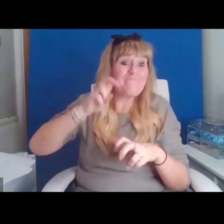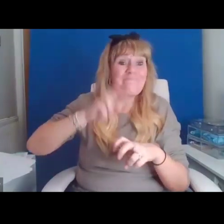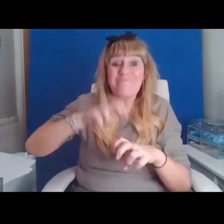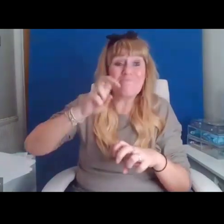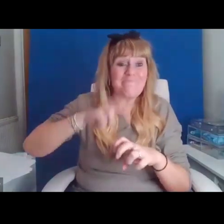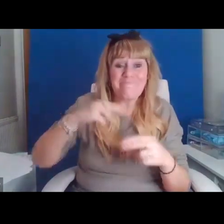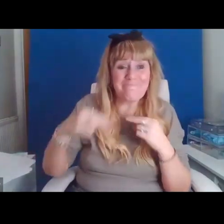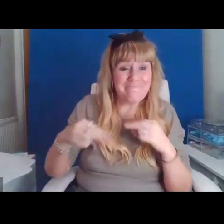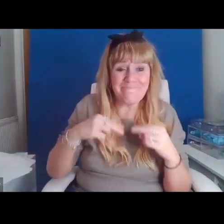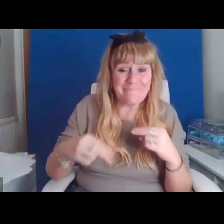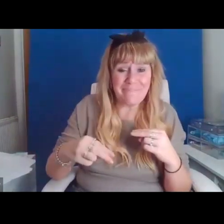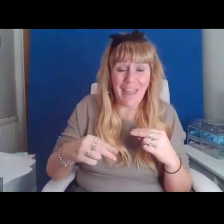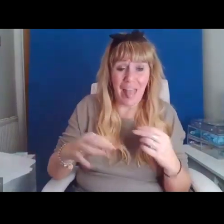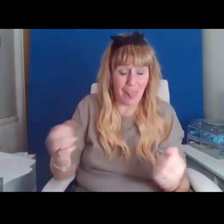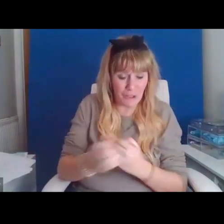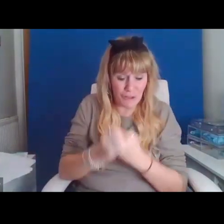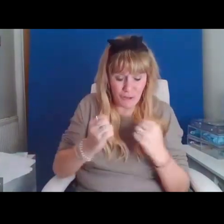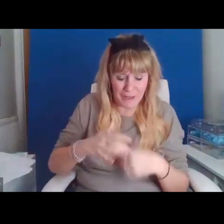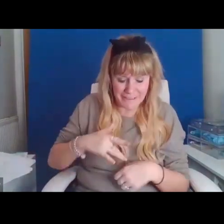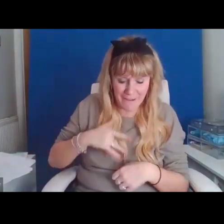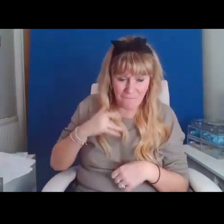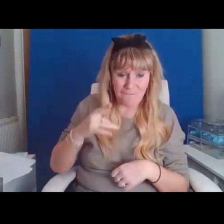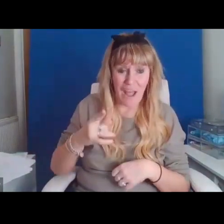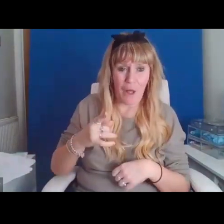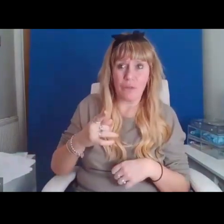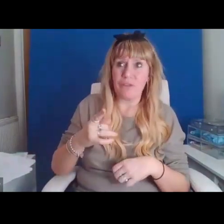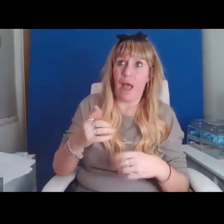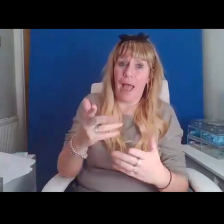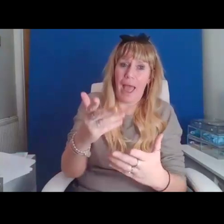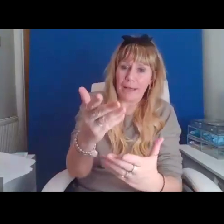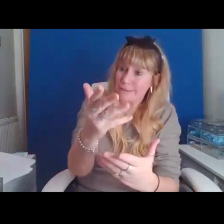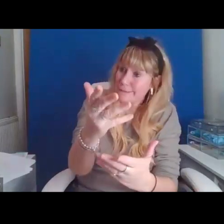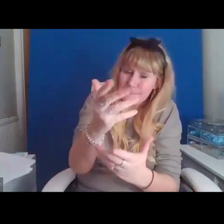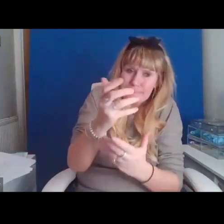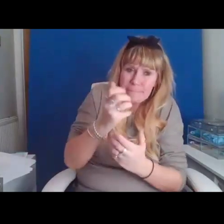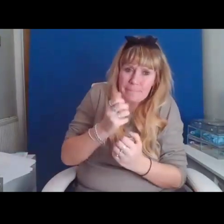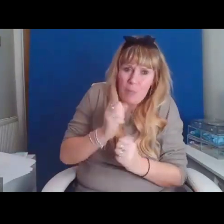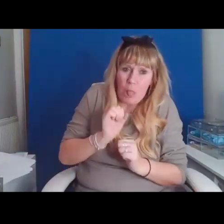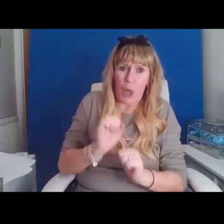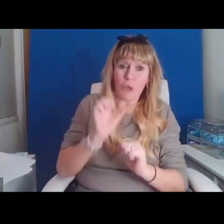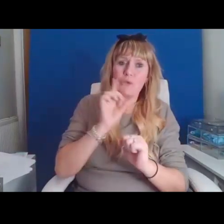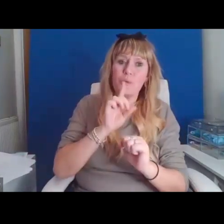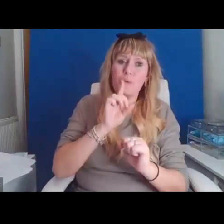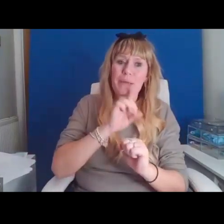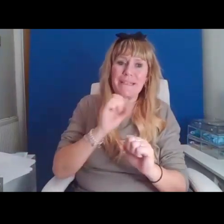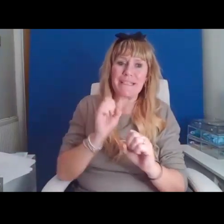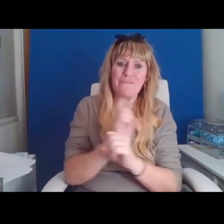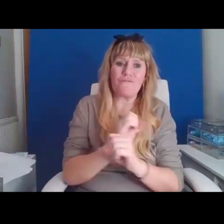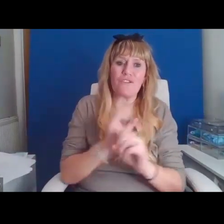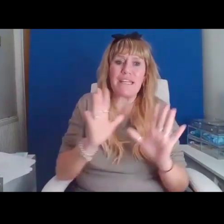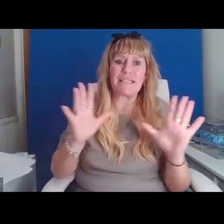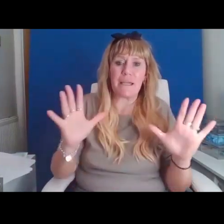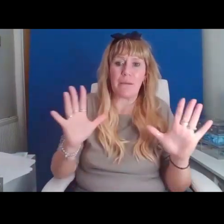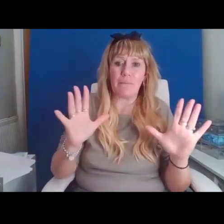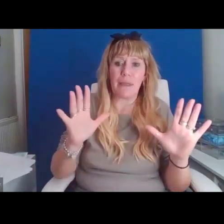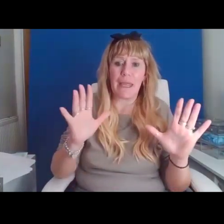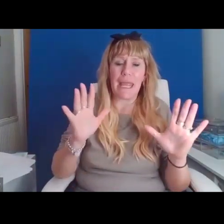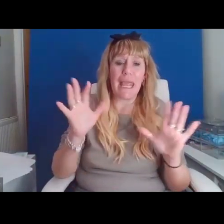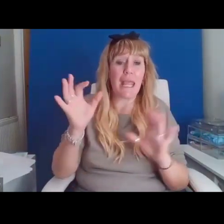ever felt I had attained those women's freedom, was a remote thermal spring, Kaderi,